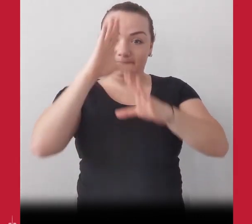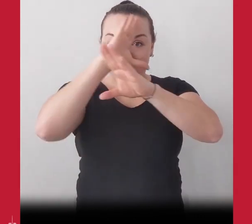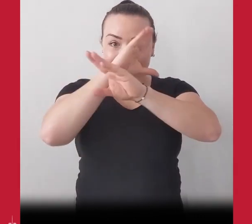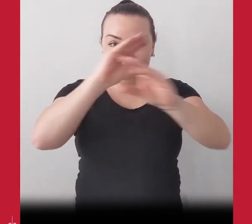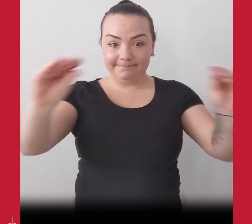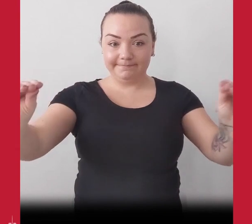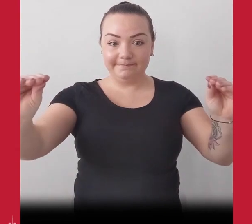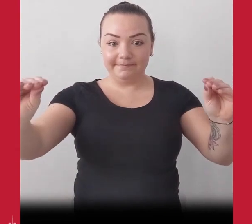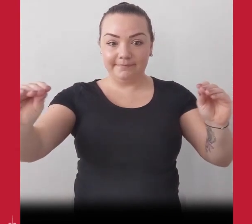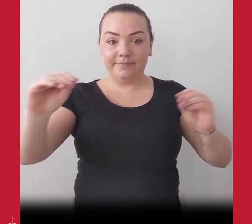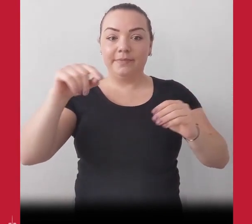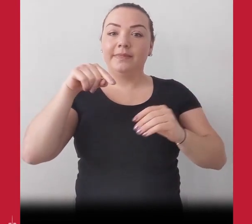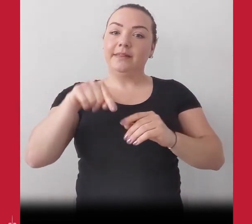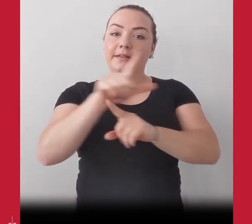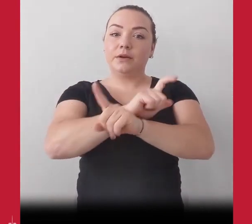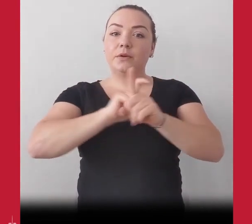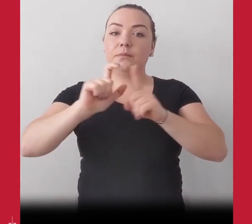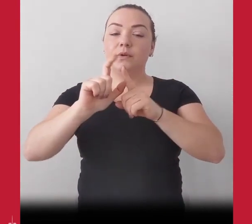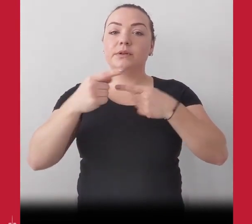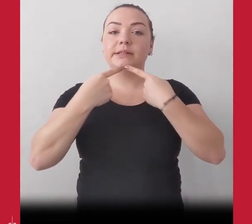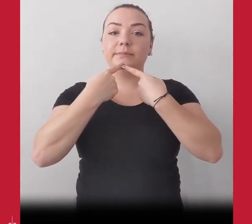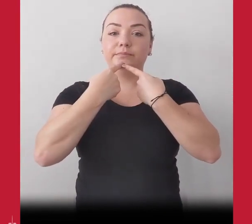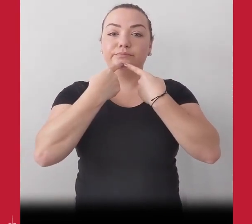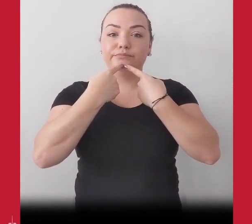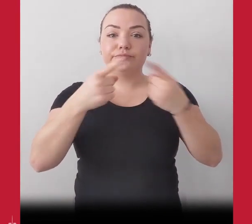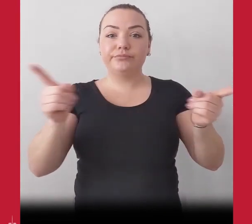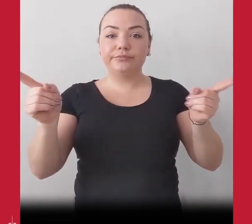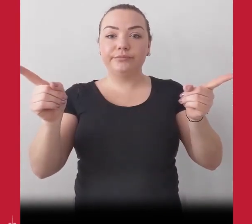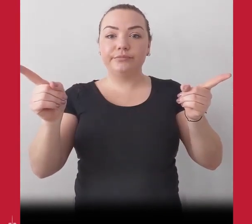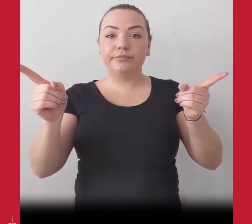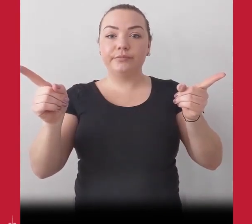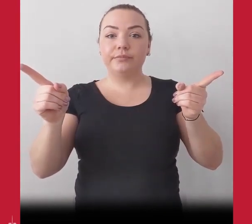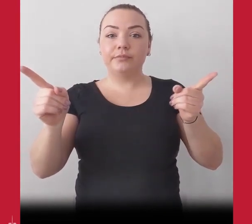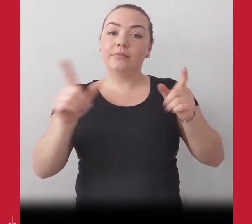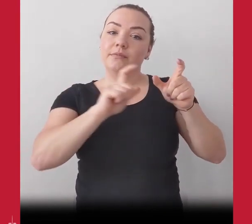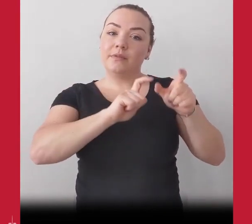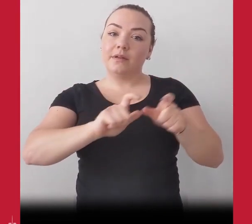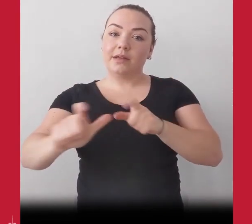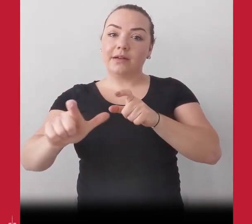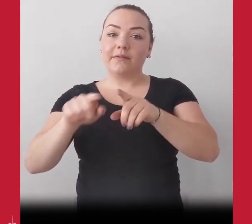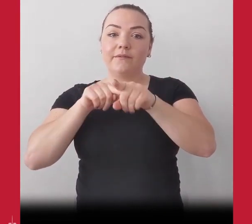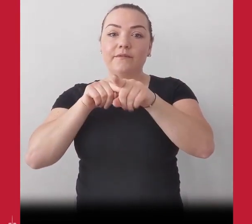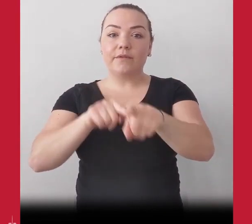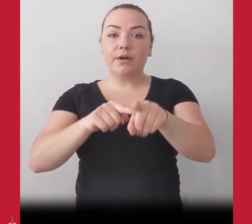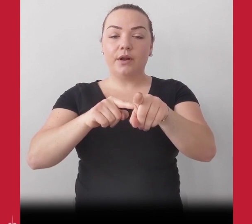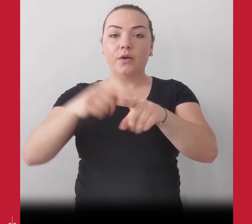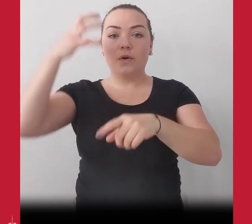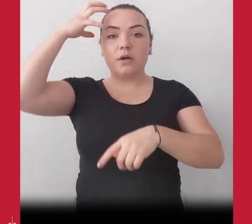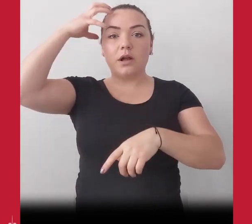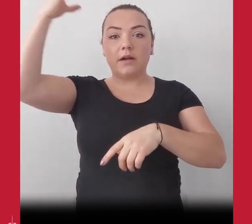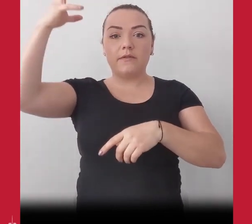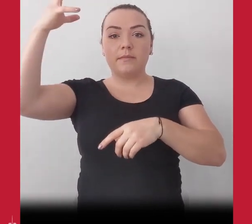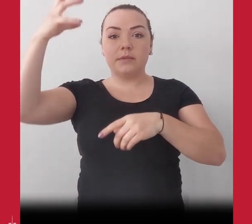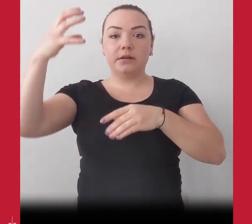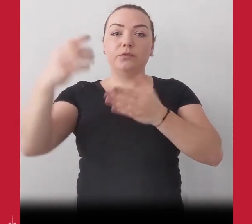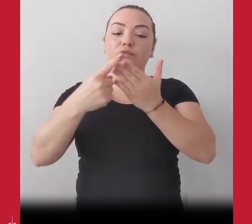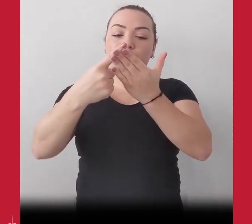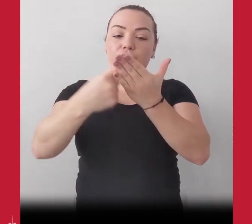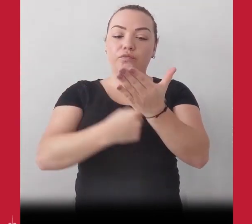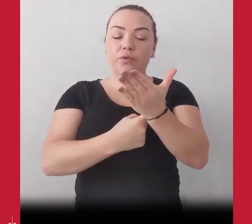Please note, this is a community response and you should continue at all times